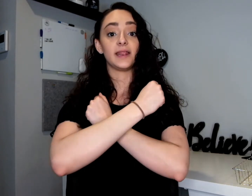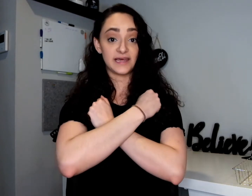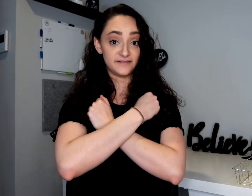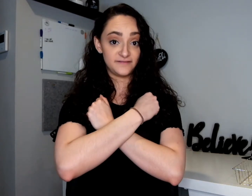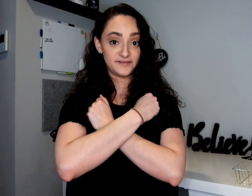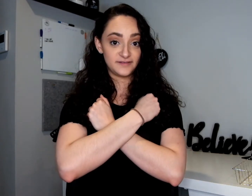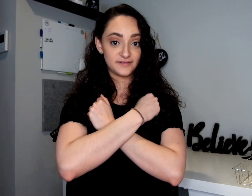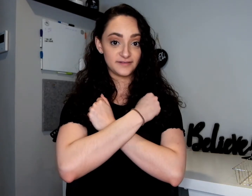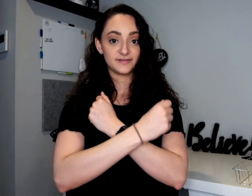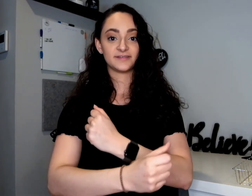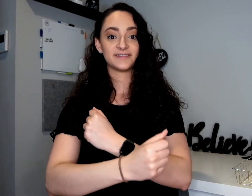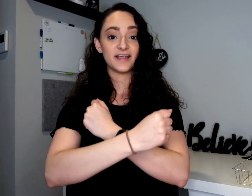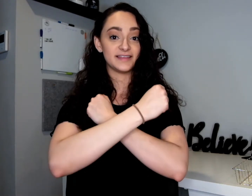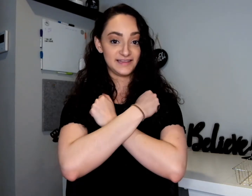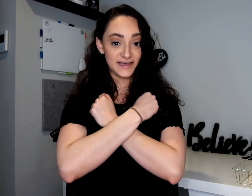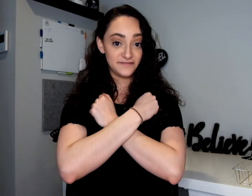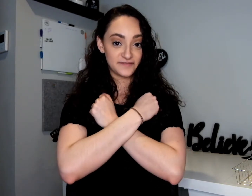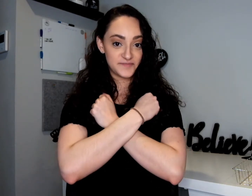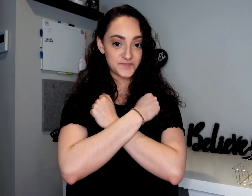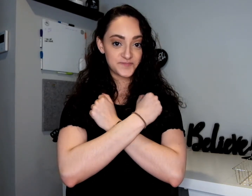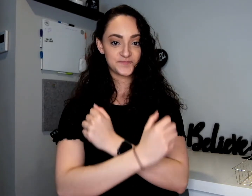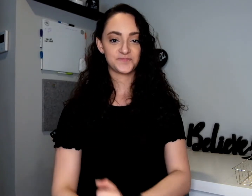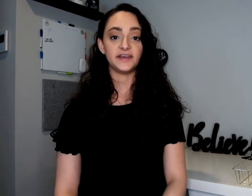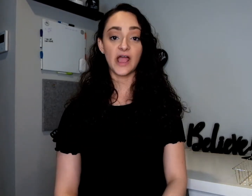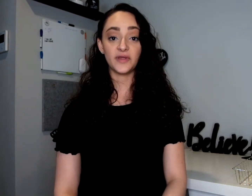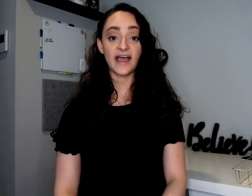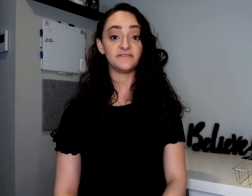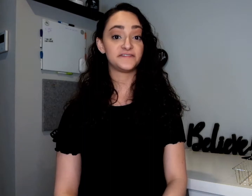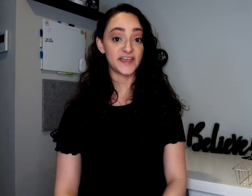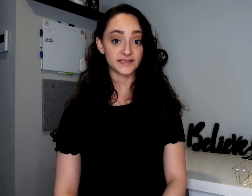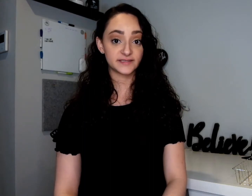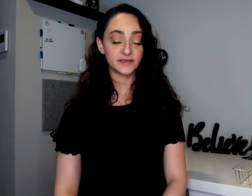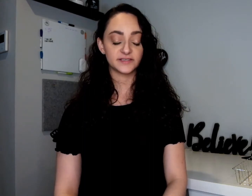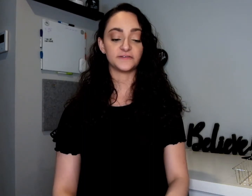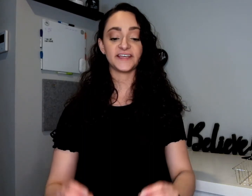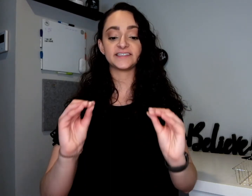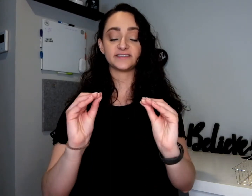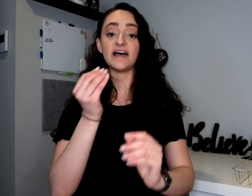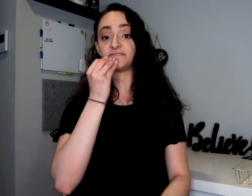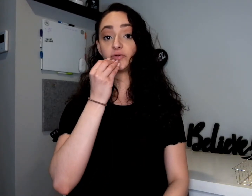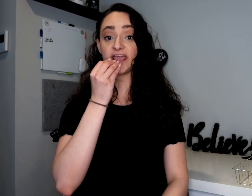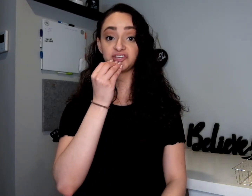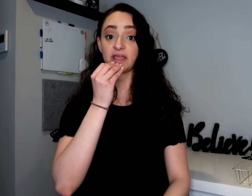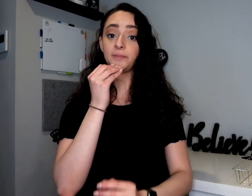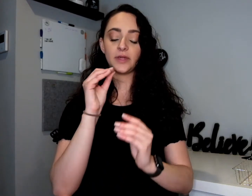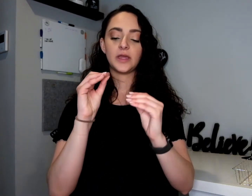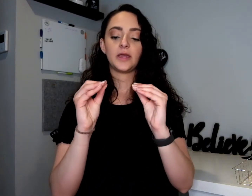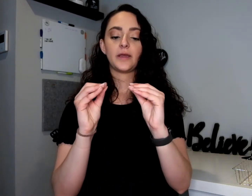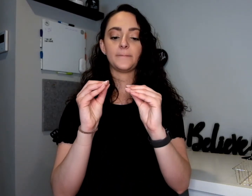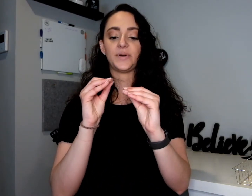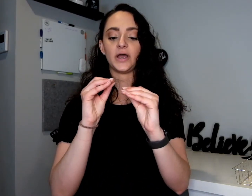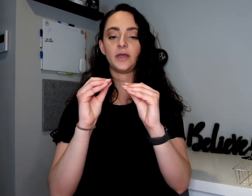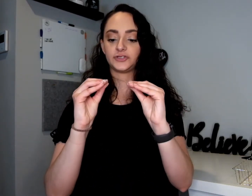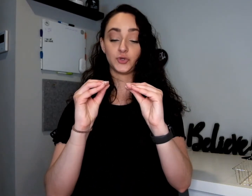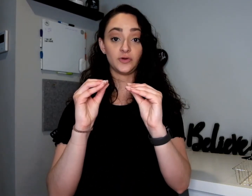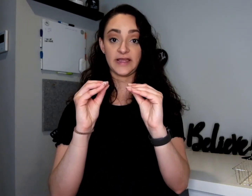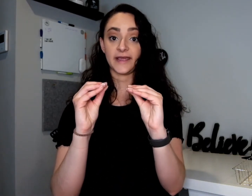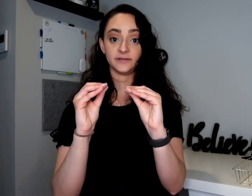Love. Love. Now we have fix. So fix is that food handshake. But two hands